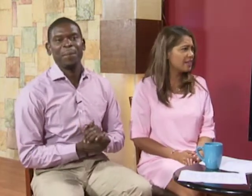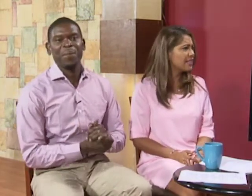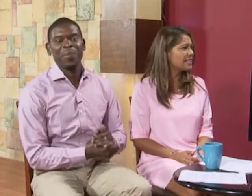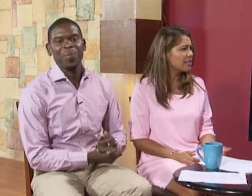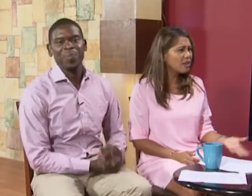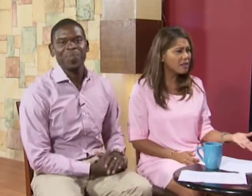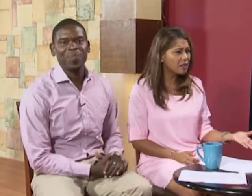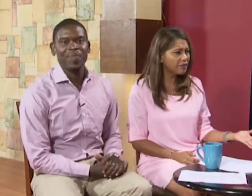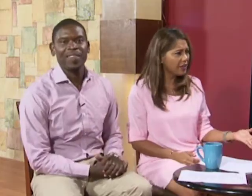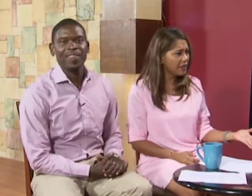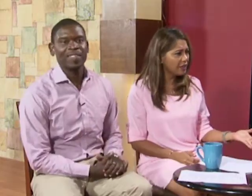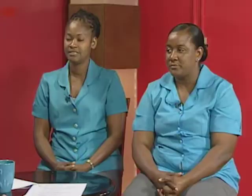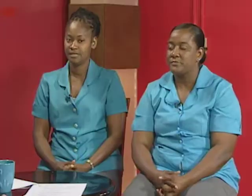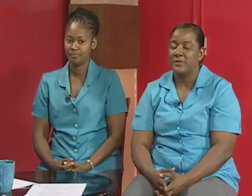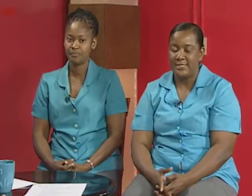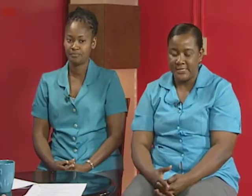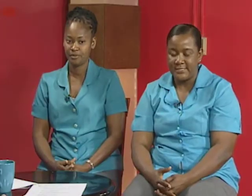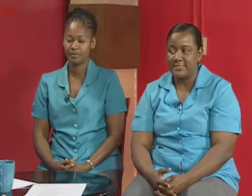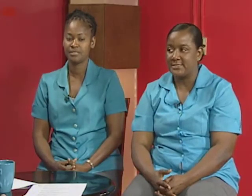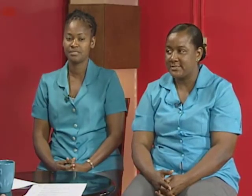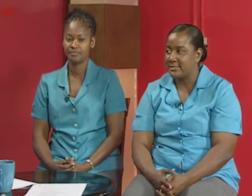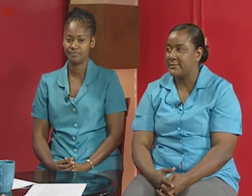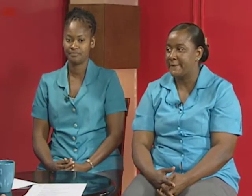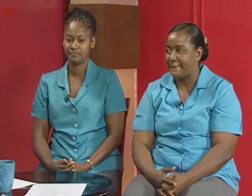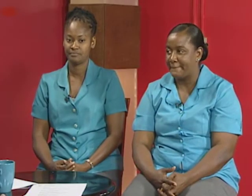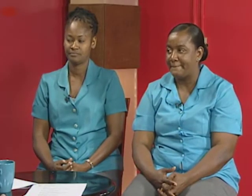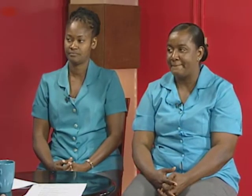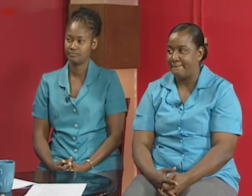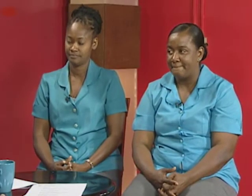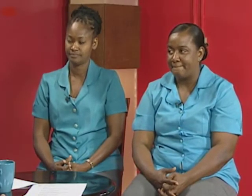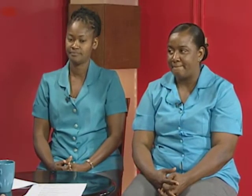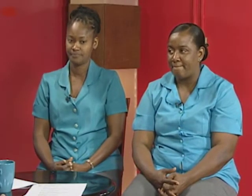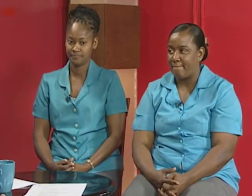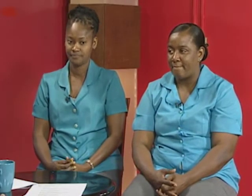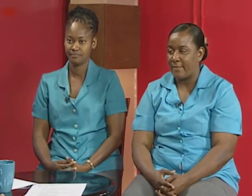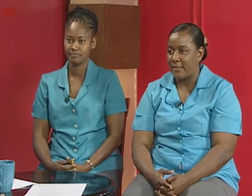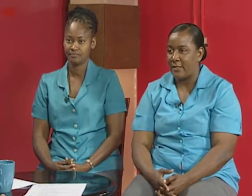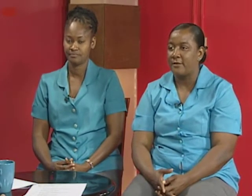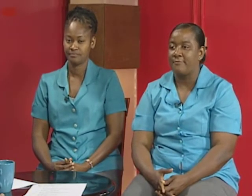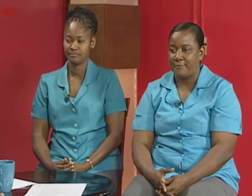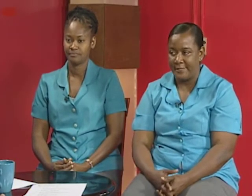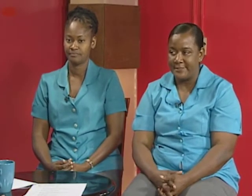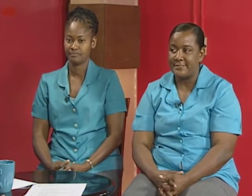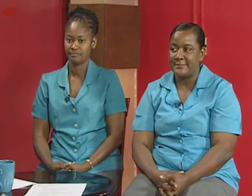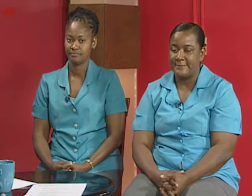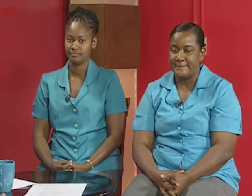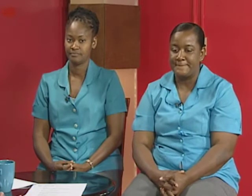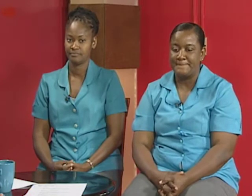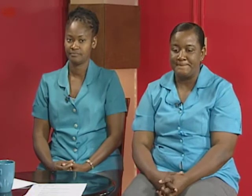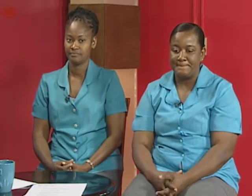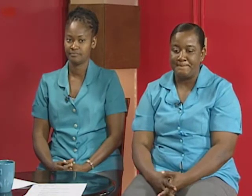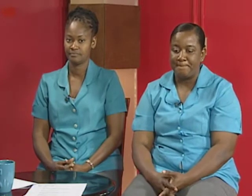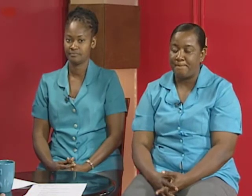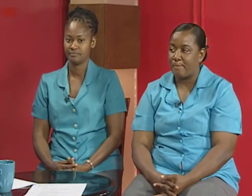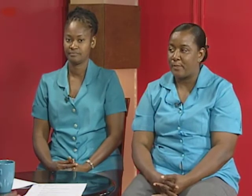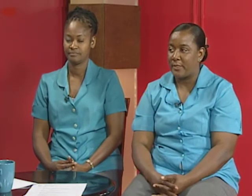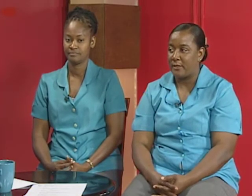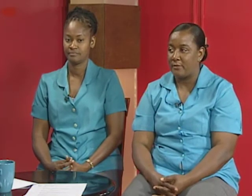think a ten dollar fee for for the month three months to learn this skill and you can interact with people